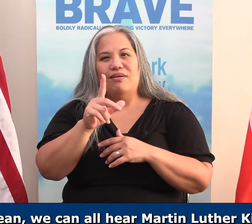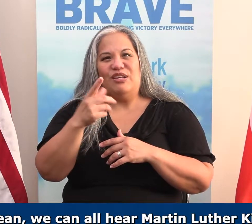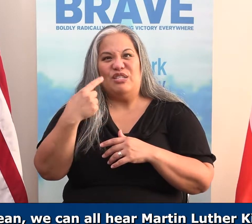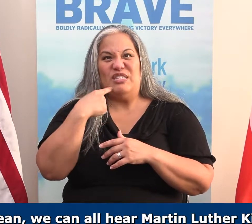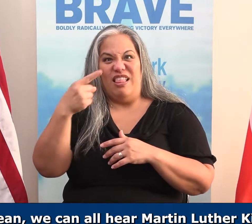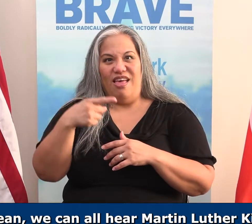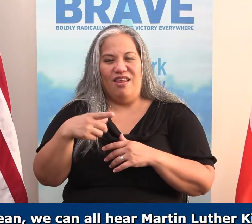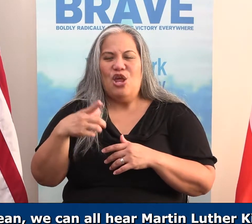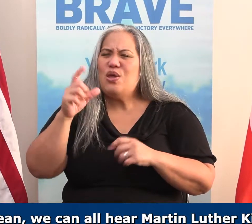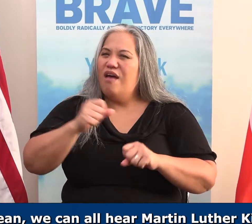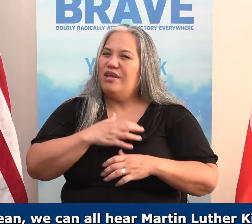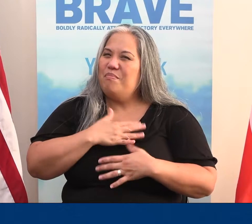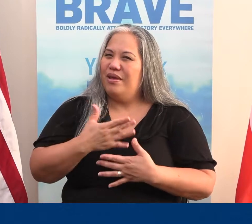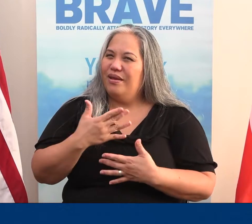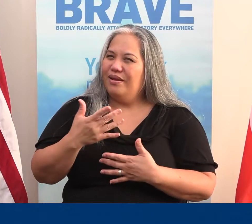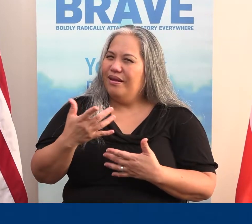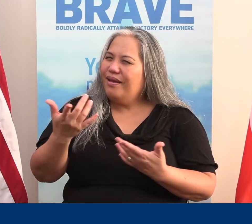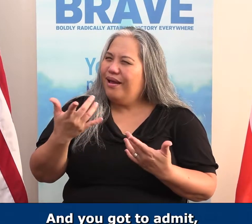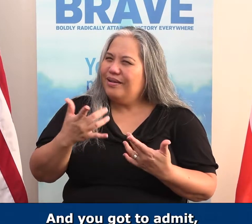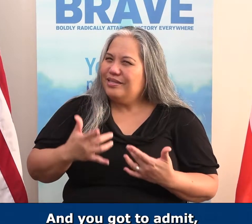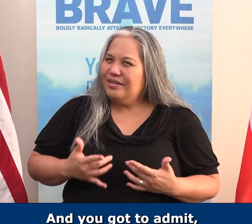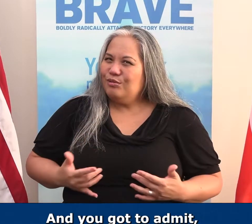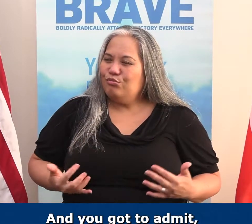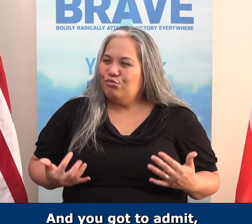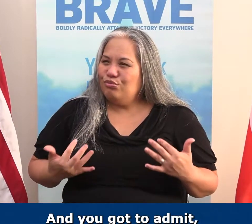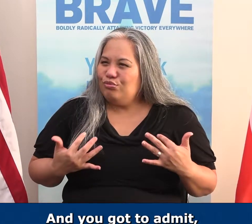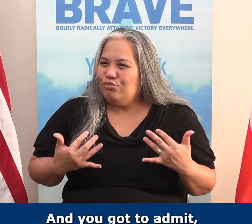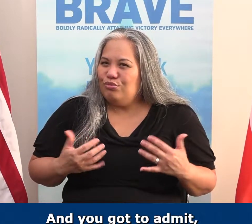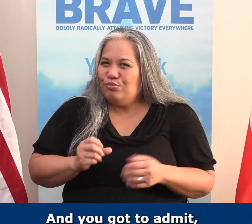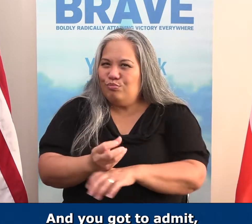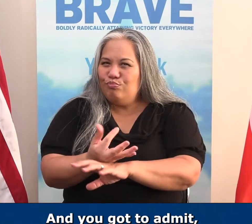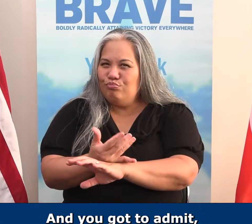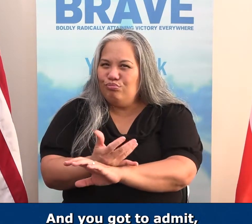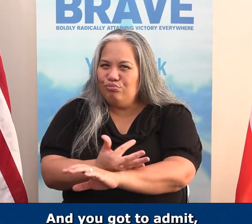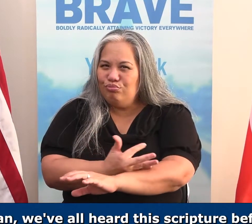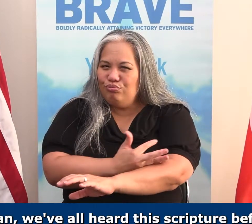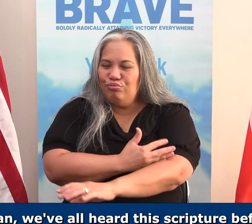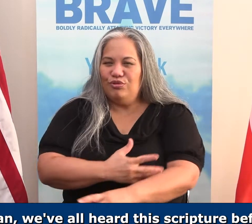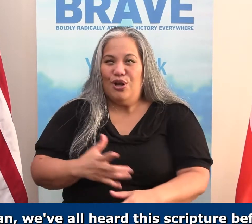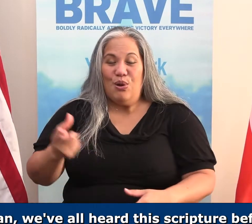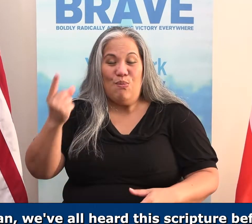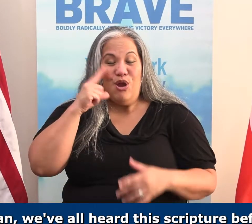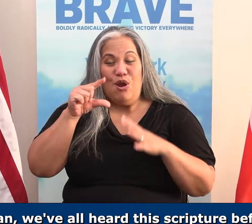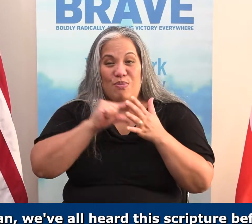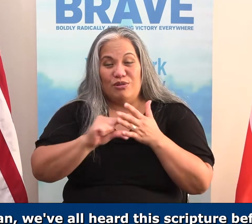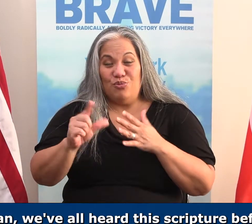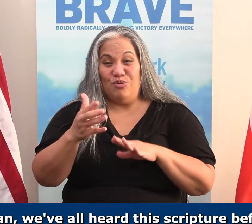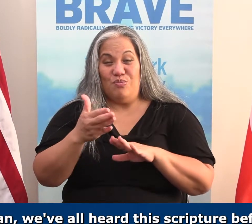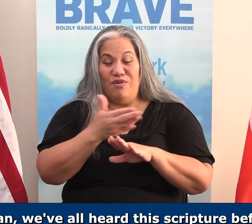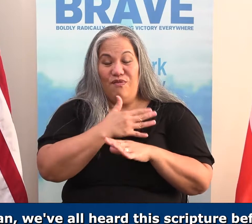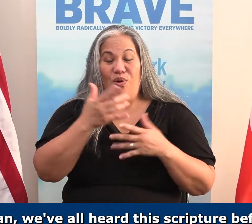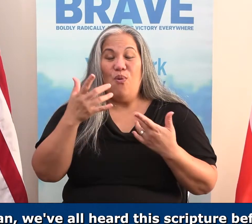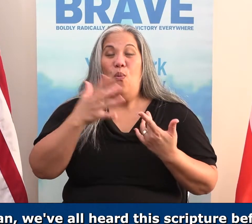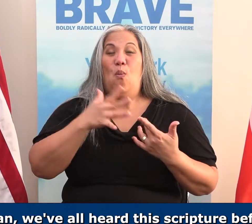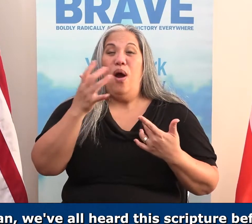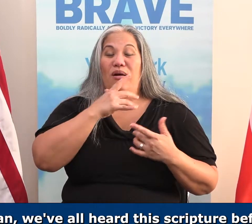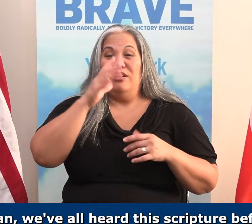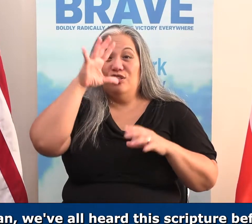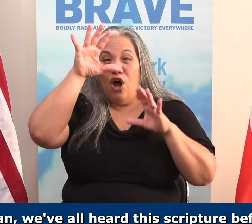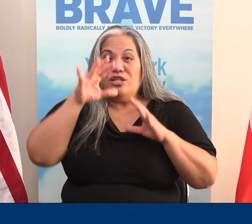crank on this one, can't we? And you've to admit, I mean, it just kind of sends a tingle. I mean, we've all heard this Scripture before. But I mean, it just goes,